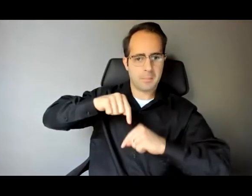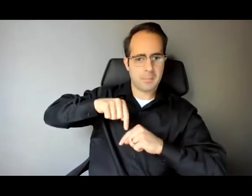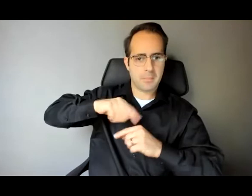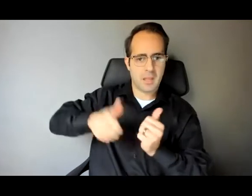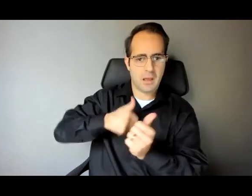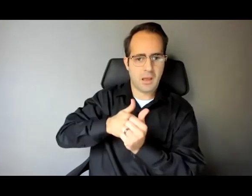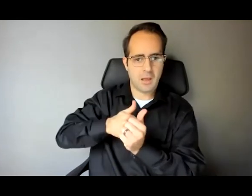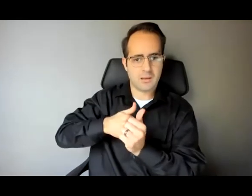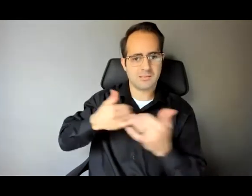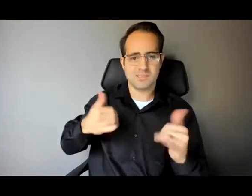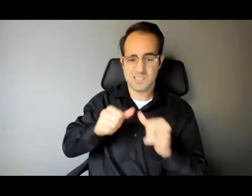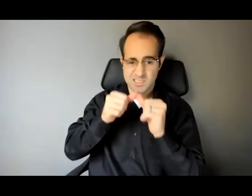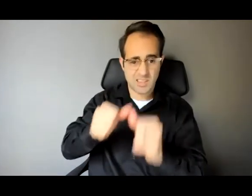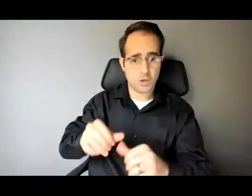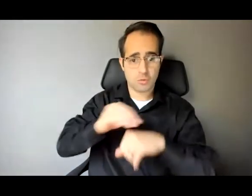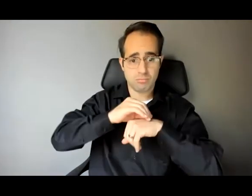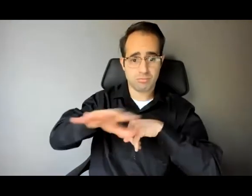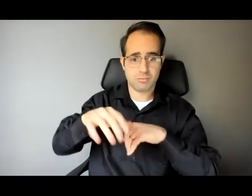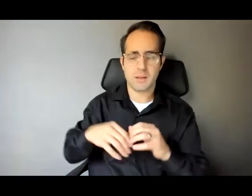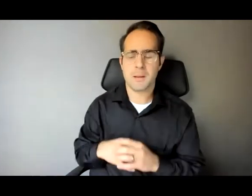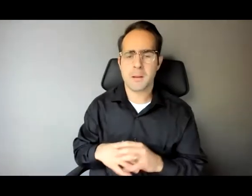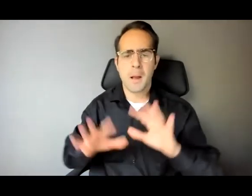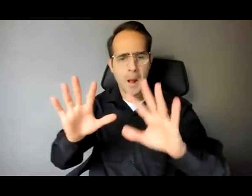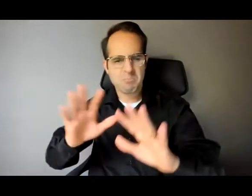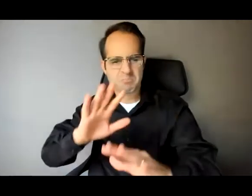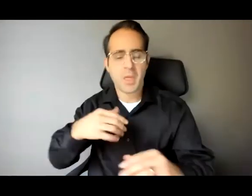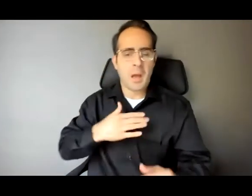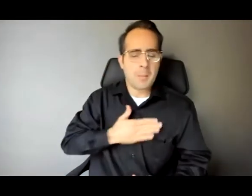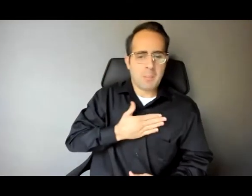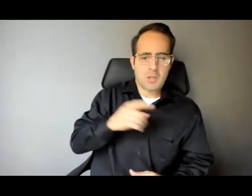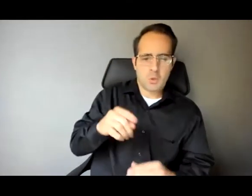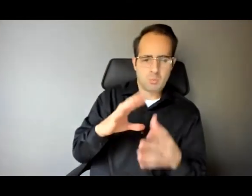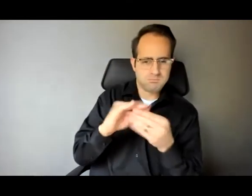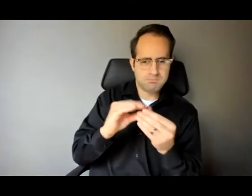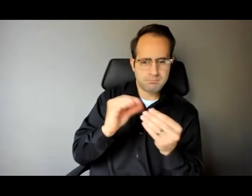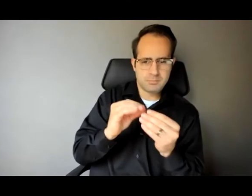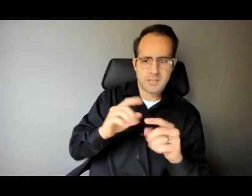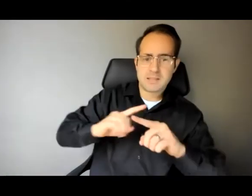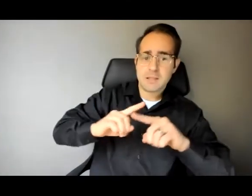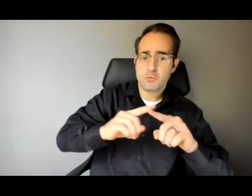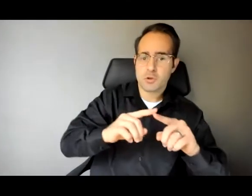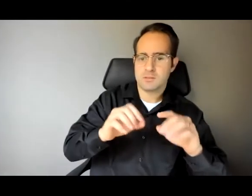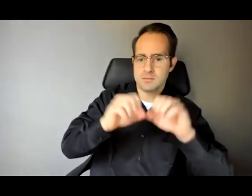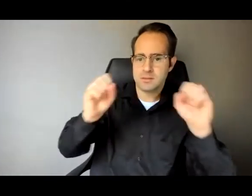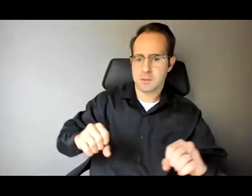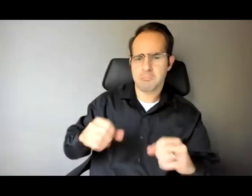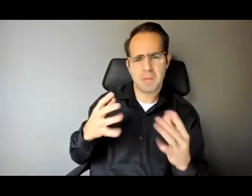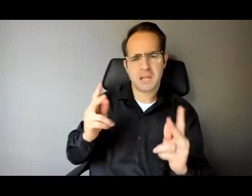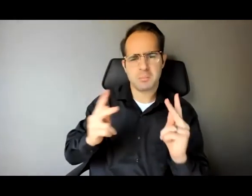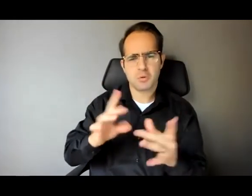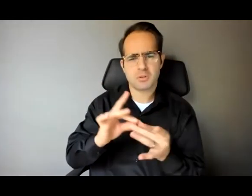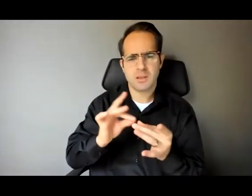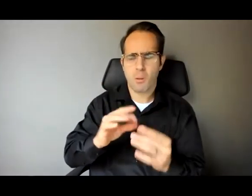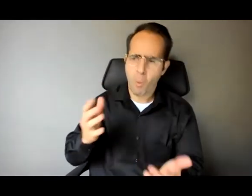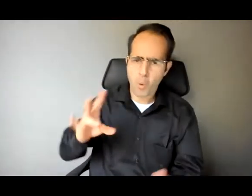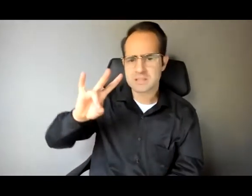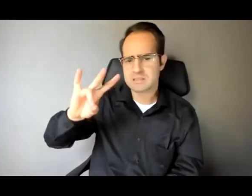you brought up multiple other systems because there are many people in America who would say, yeah, 70 million people have a criminal record